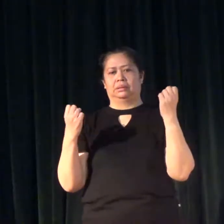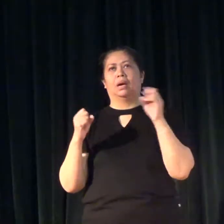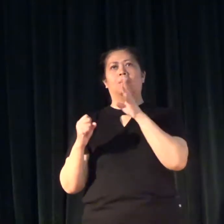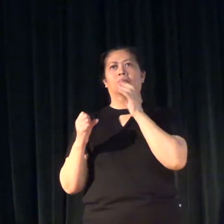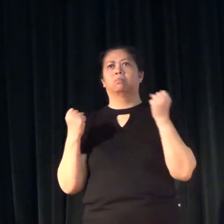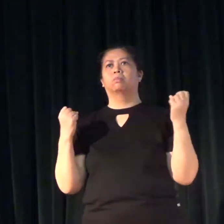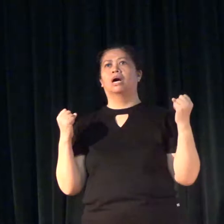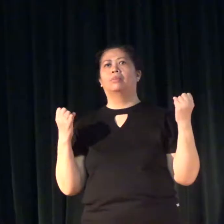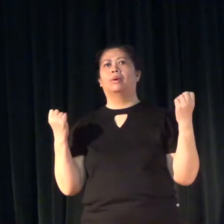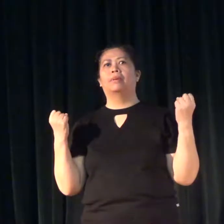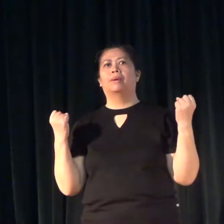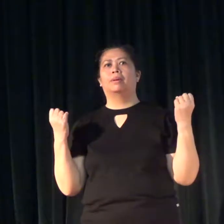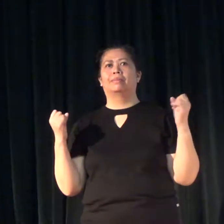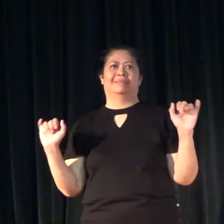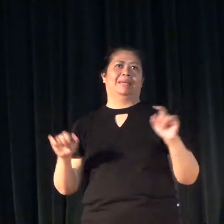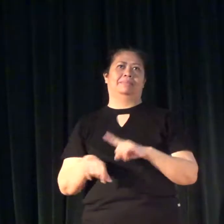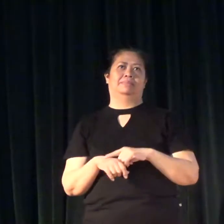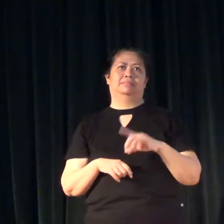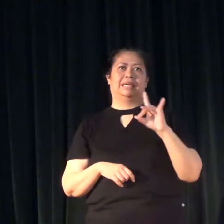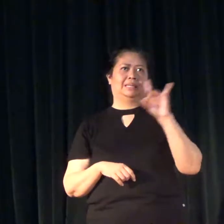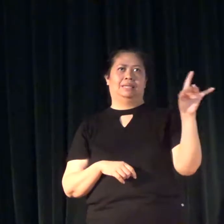and speaking at the same time.